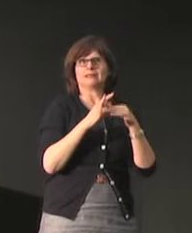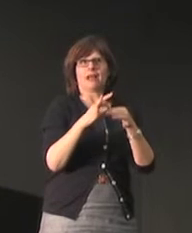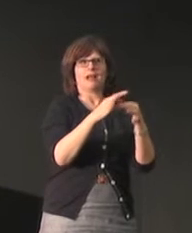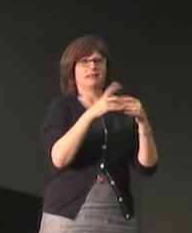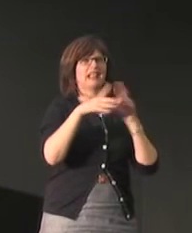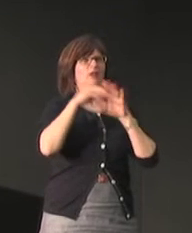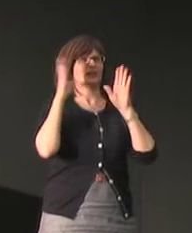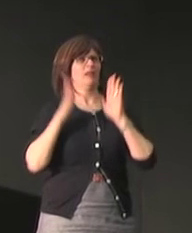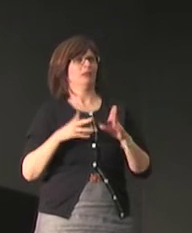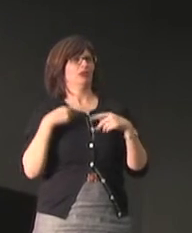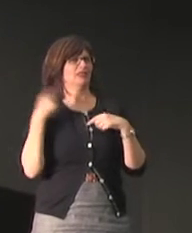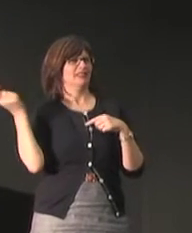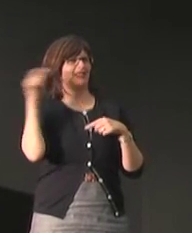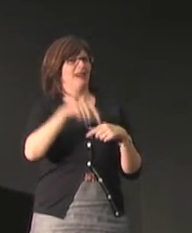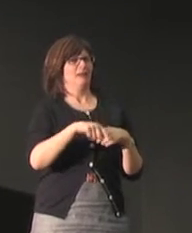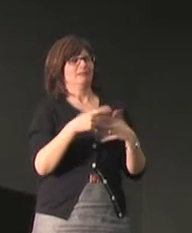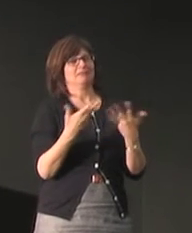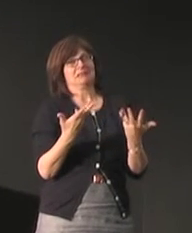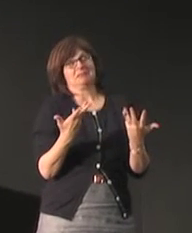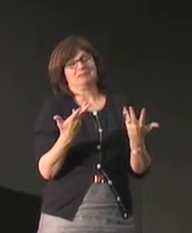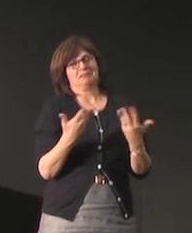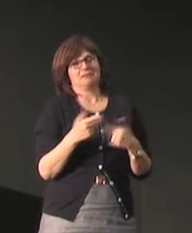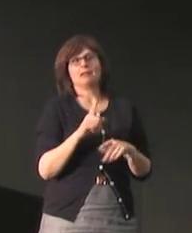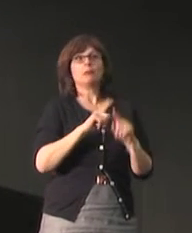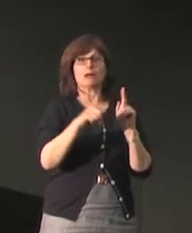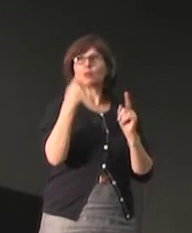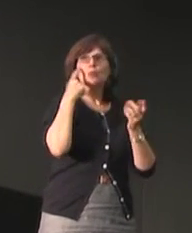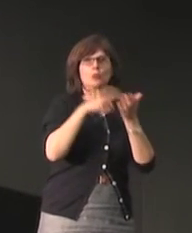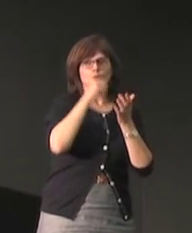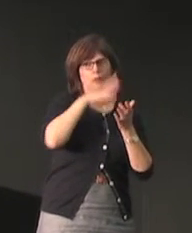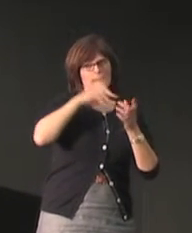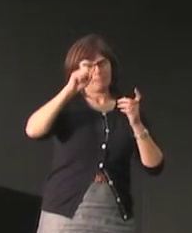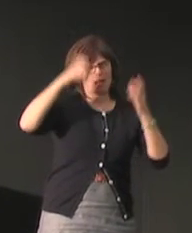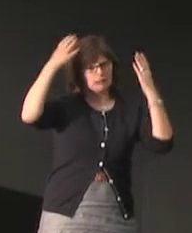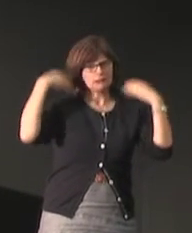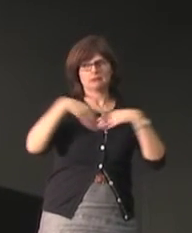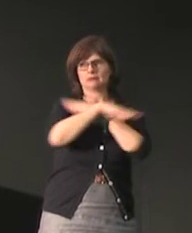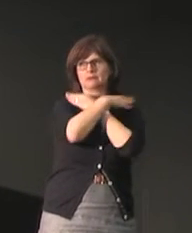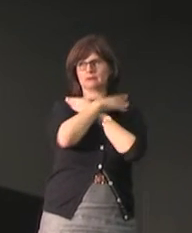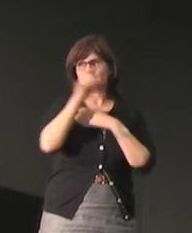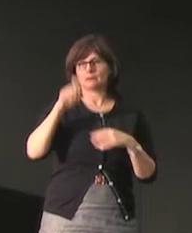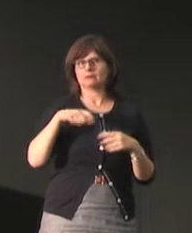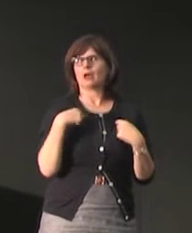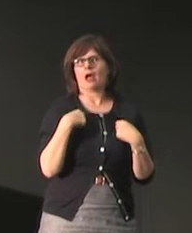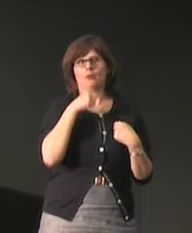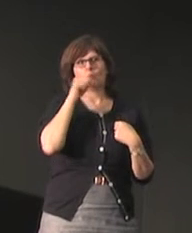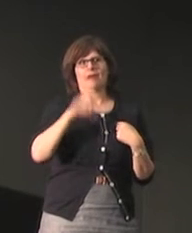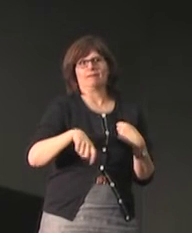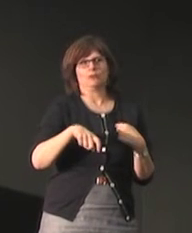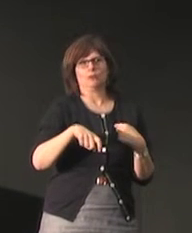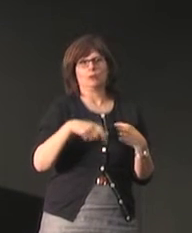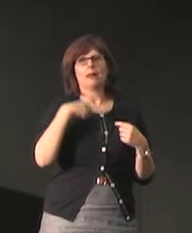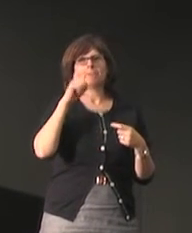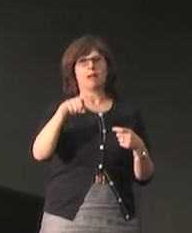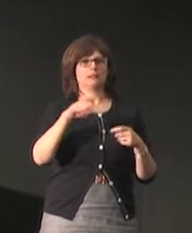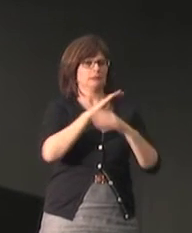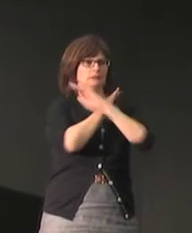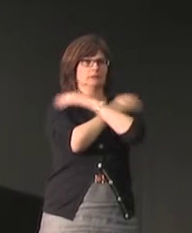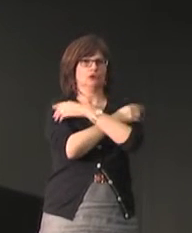that village and married, but mainly it's a very close community it's very insulated women are veiled at all the time I don't have to be